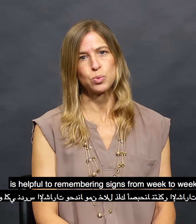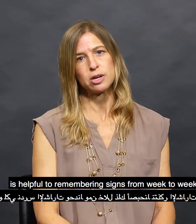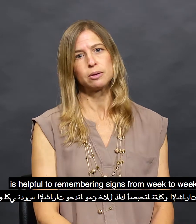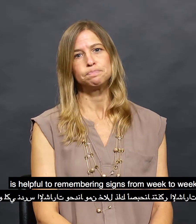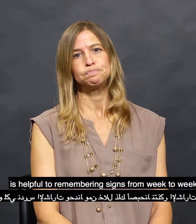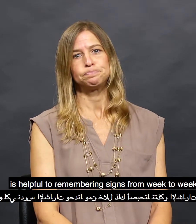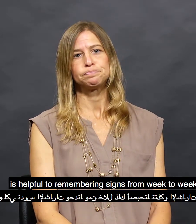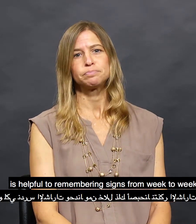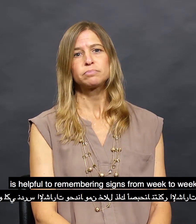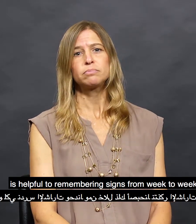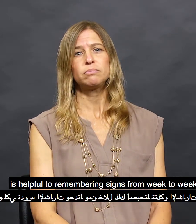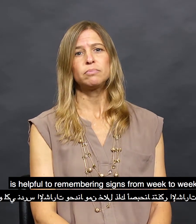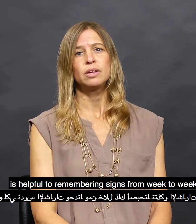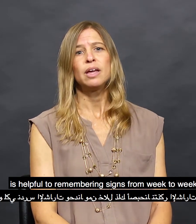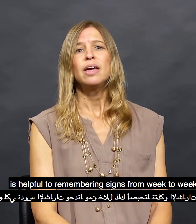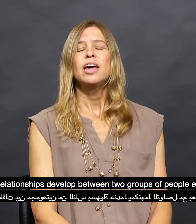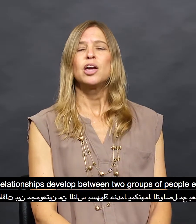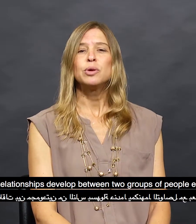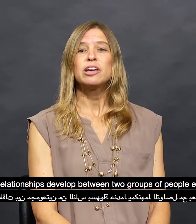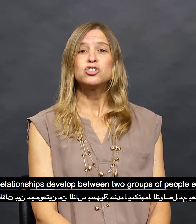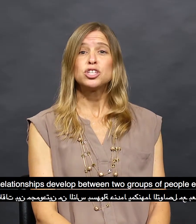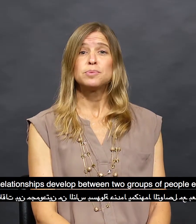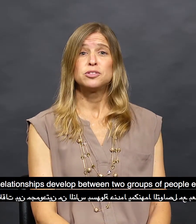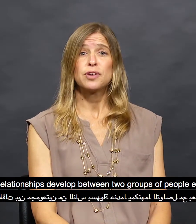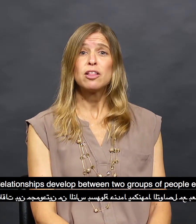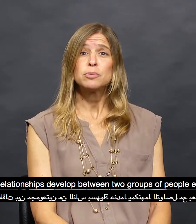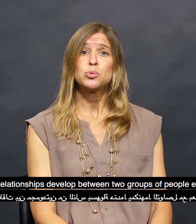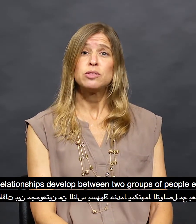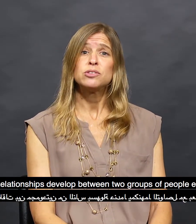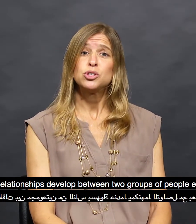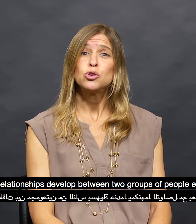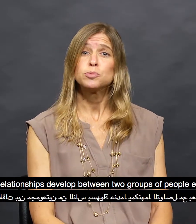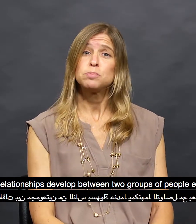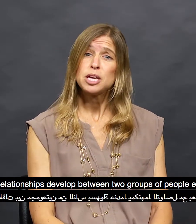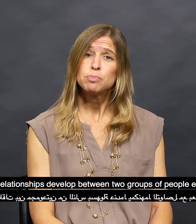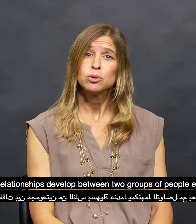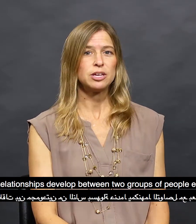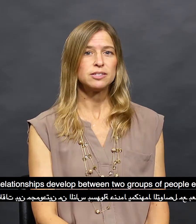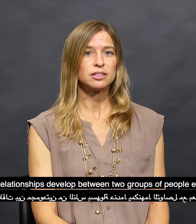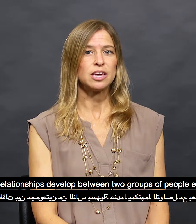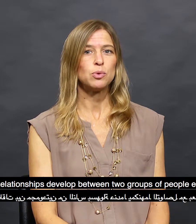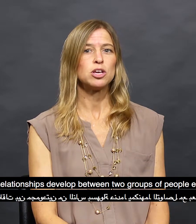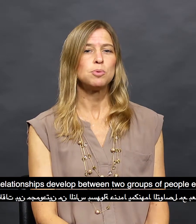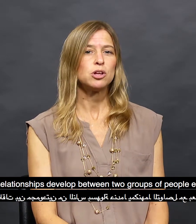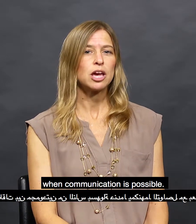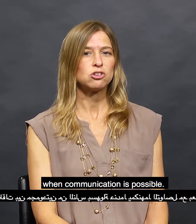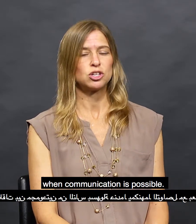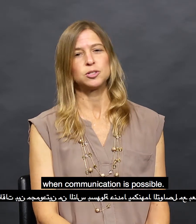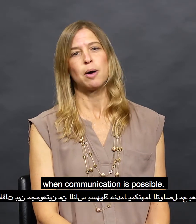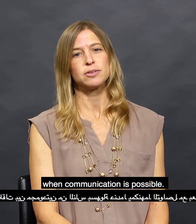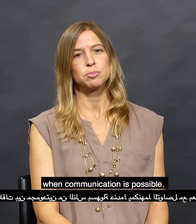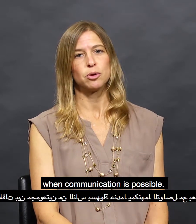week. And relationships have developed between these two groups of people easily when communication is possible.